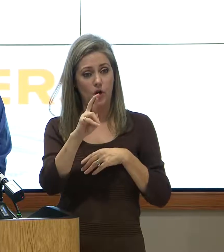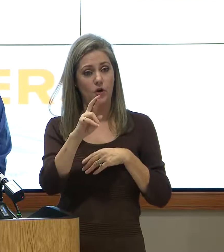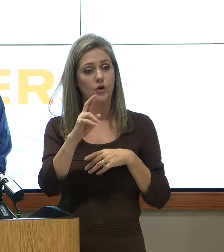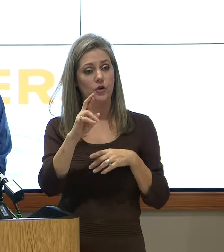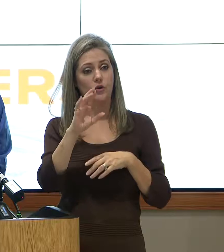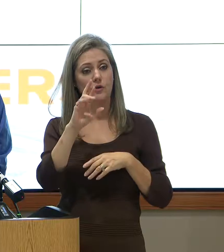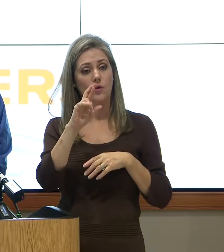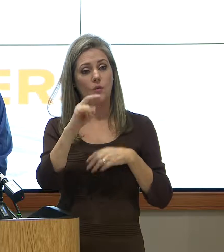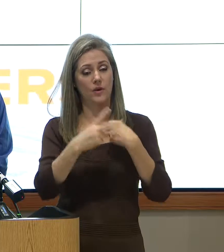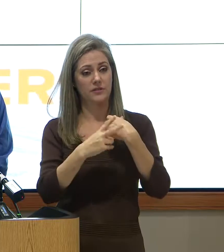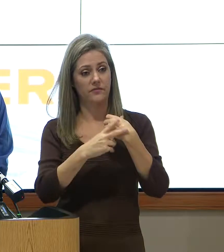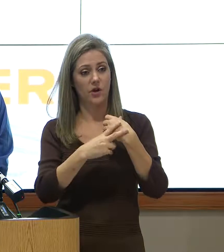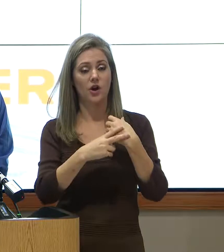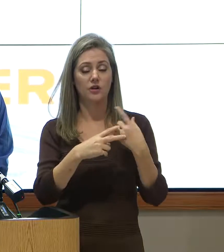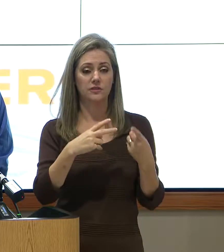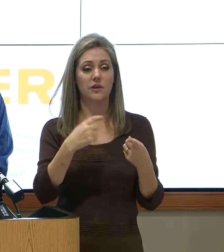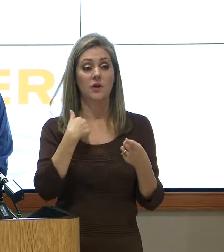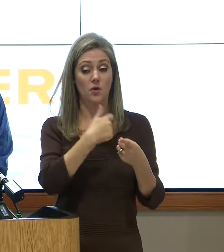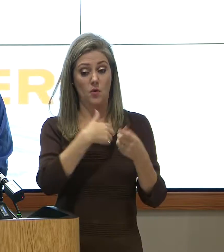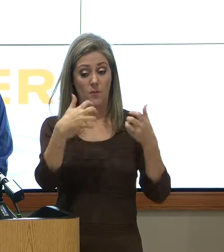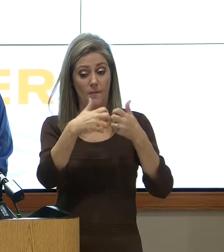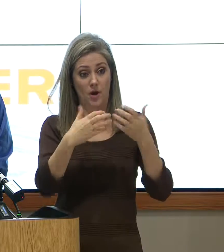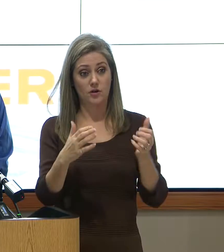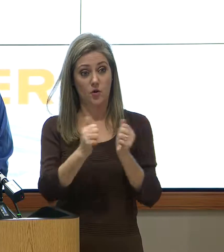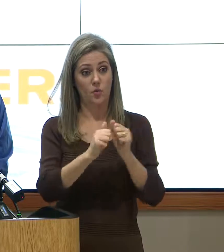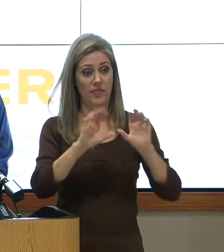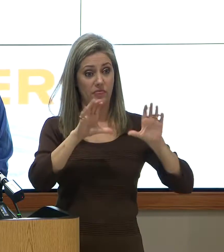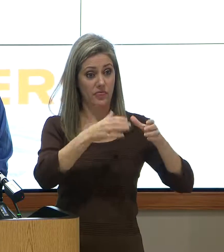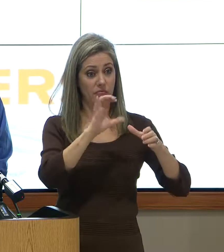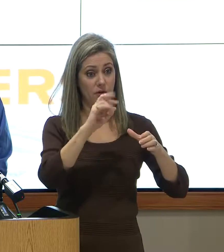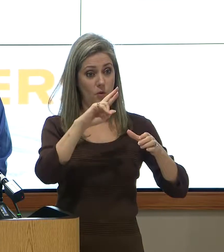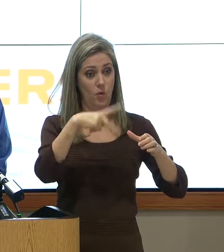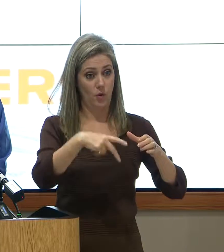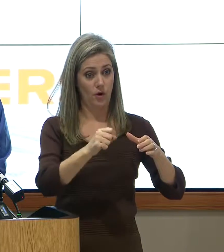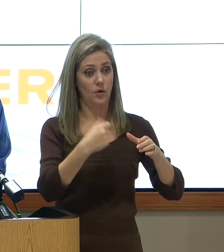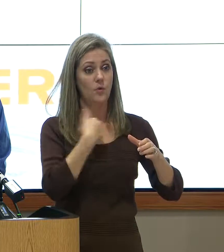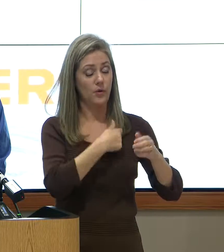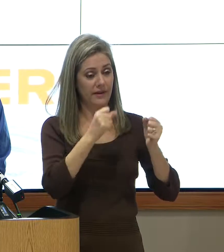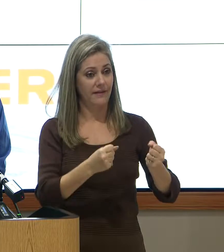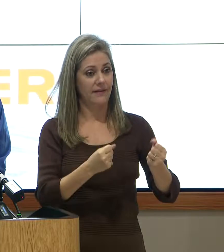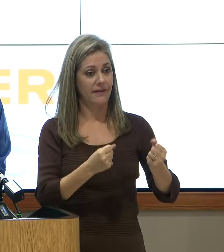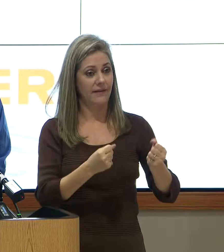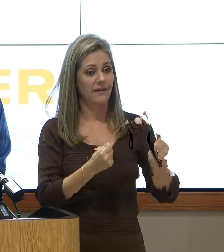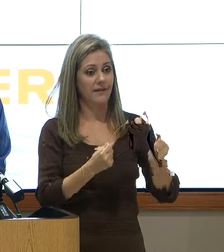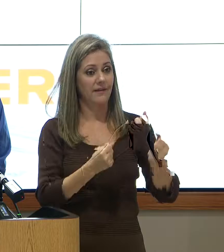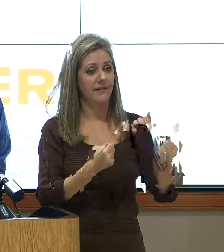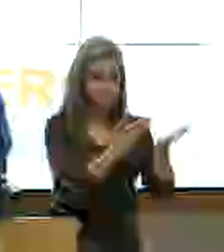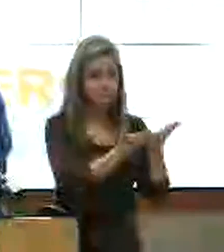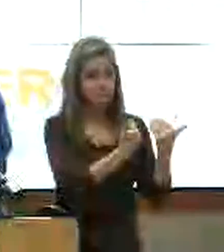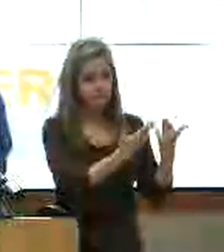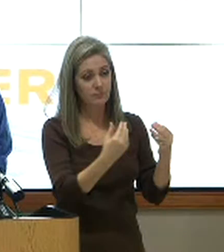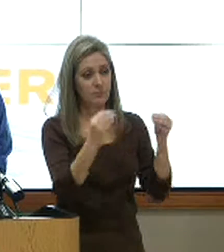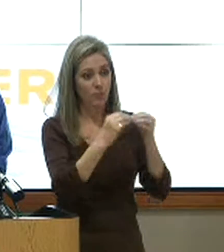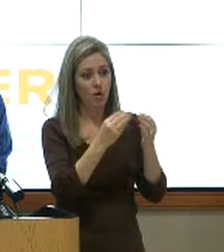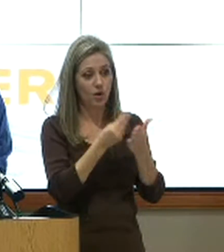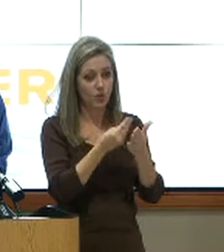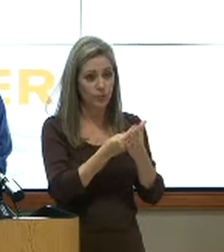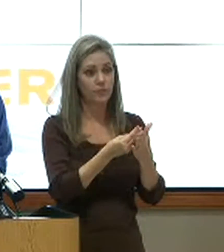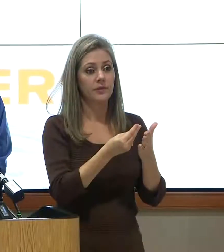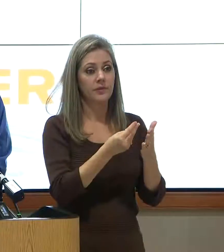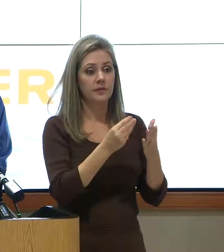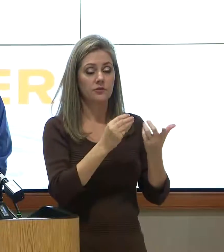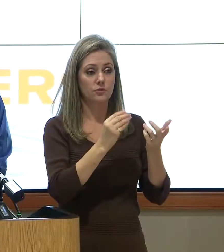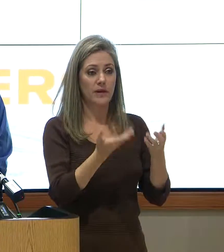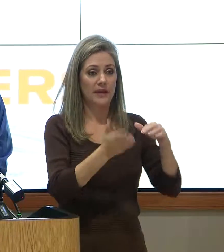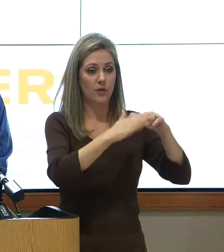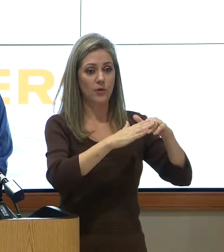We are a partner of the Corps, so we can advocate on their behalf to get them additional resources to increase the